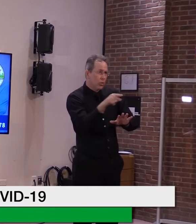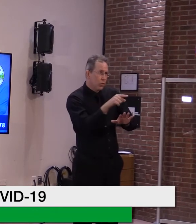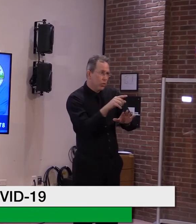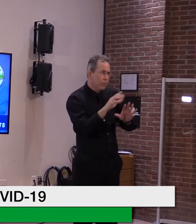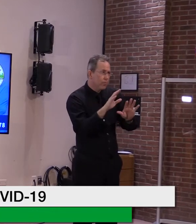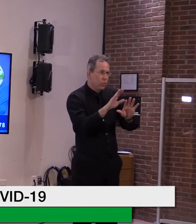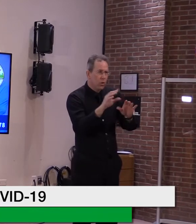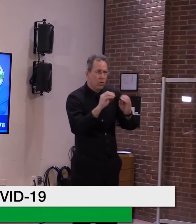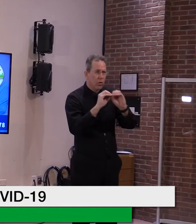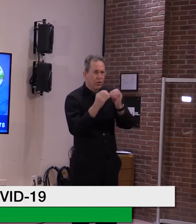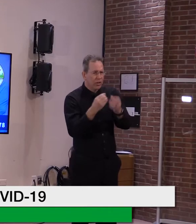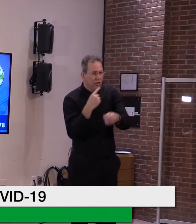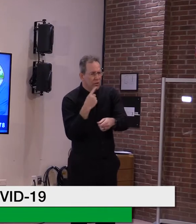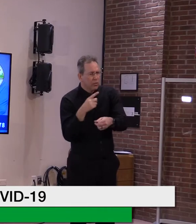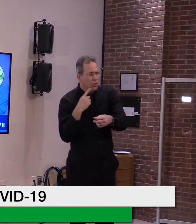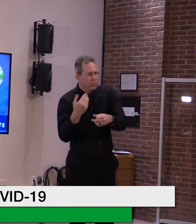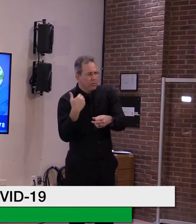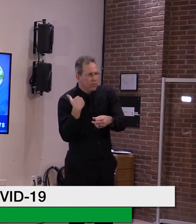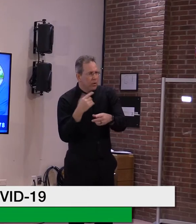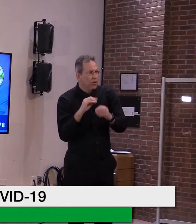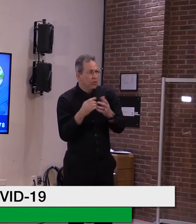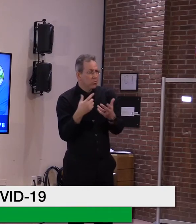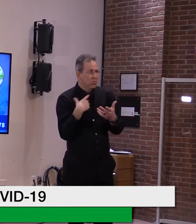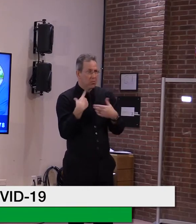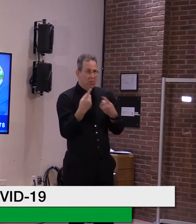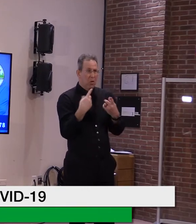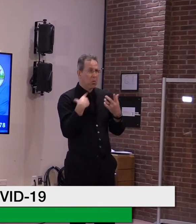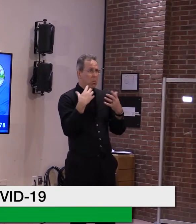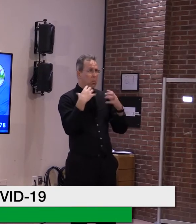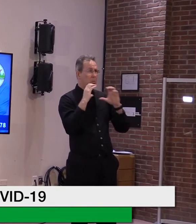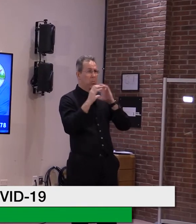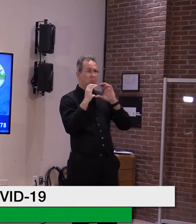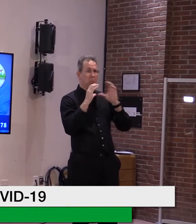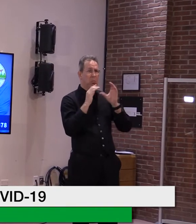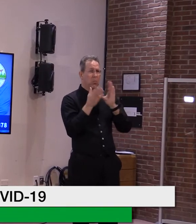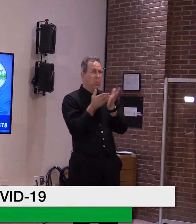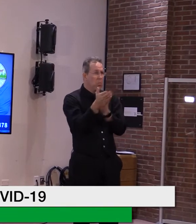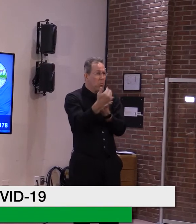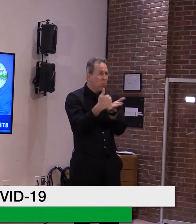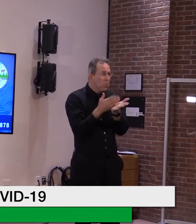what we're, what we're saying. I was pretty explicit in an email on this.